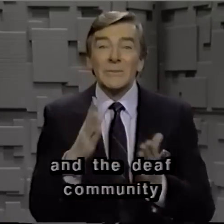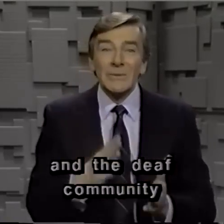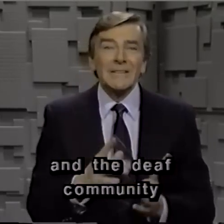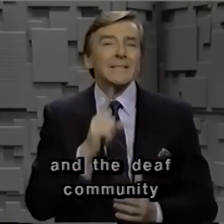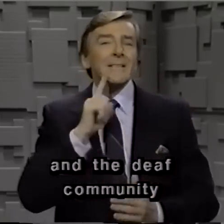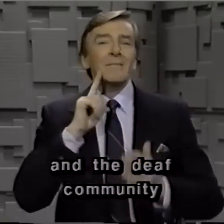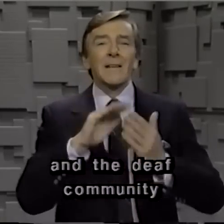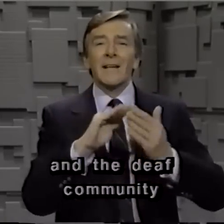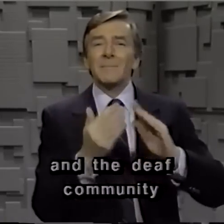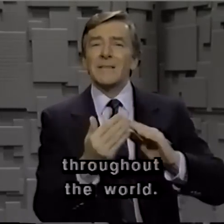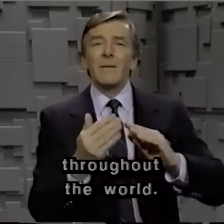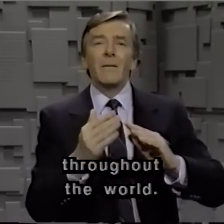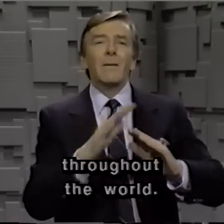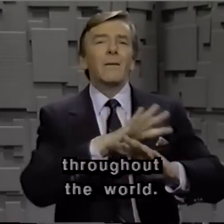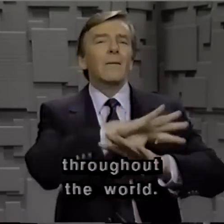deaf community throughout the world.